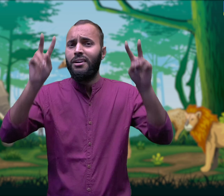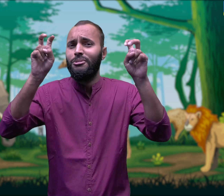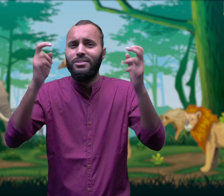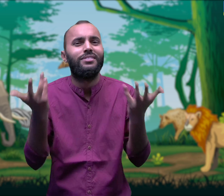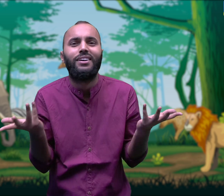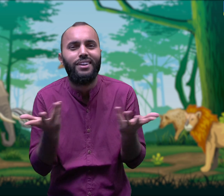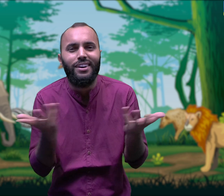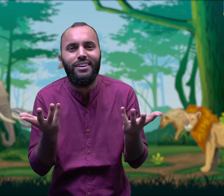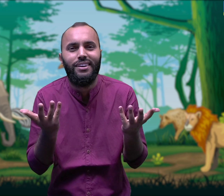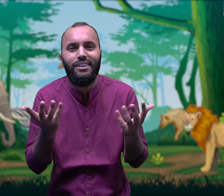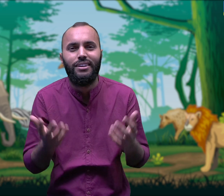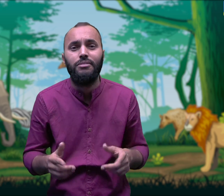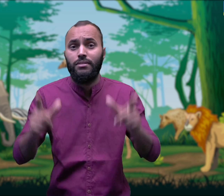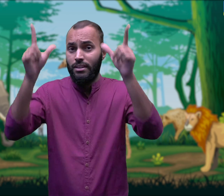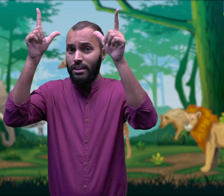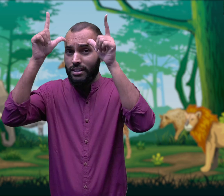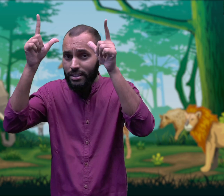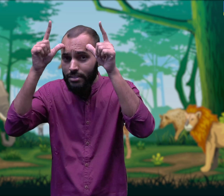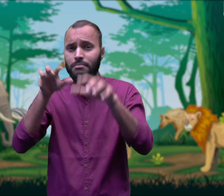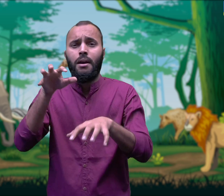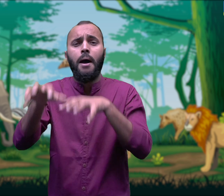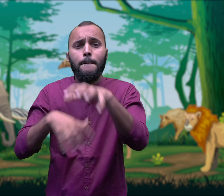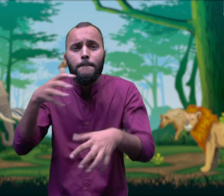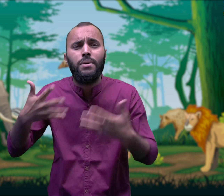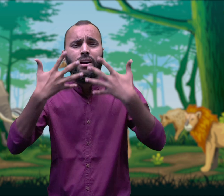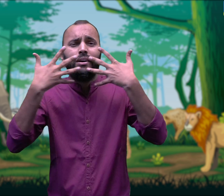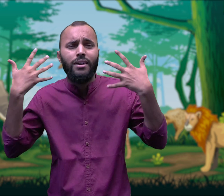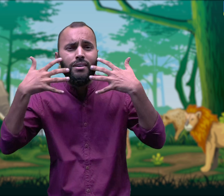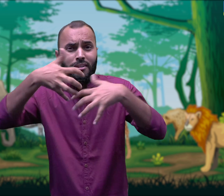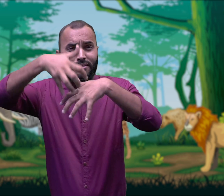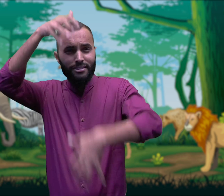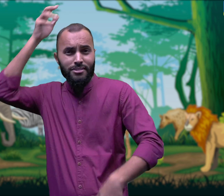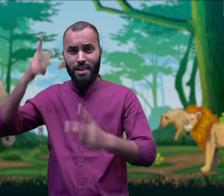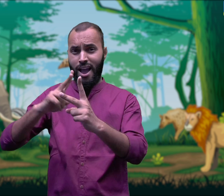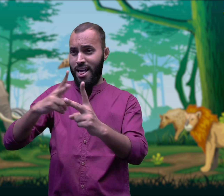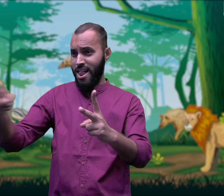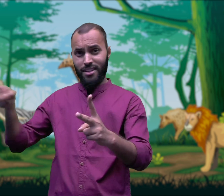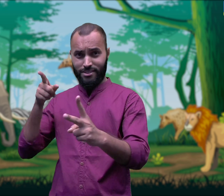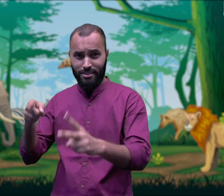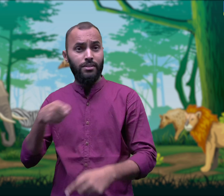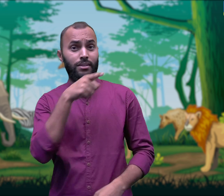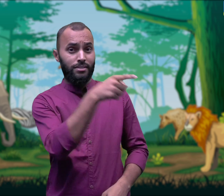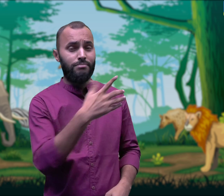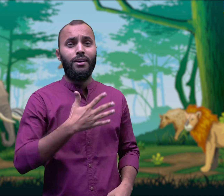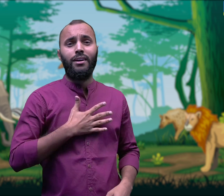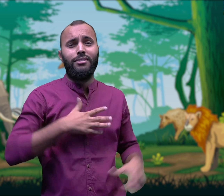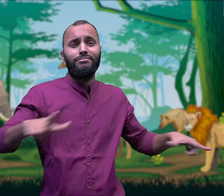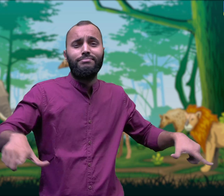Today we are going to learn about conservation of animals